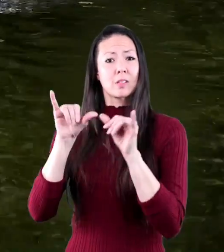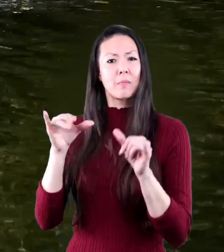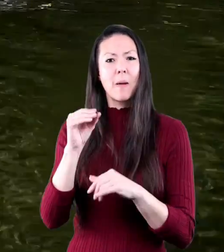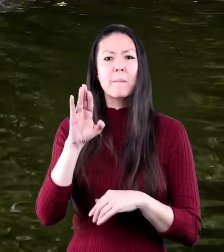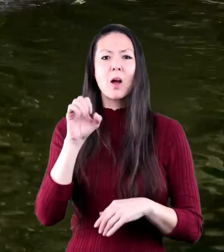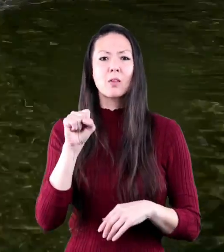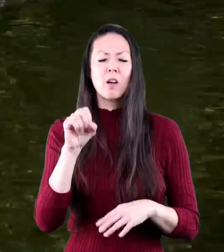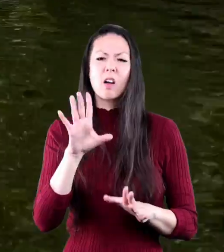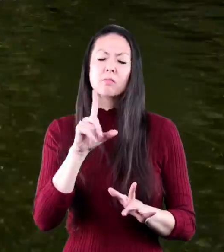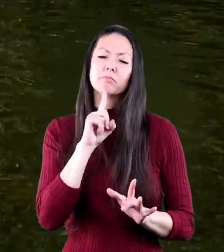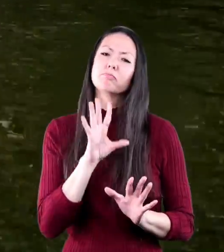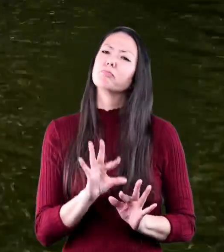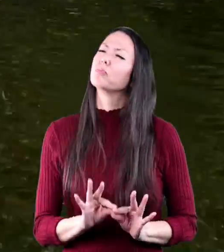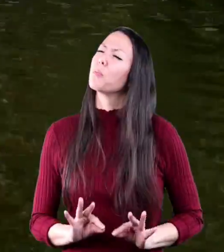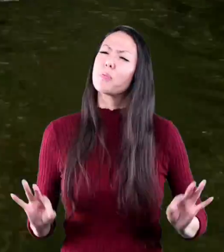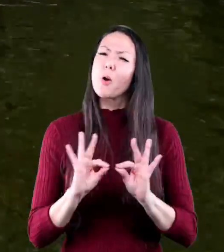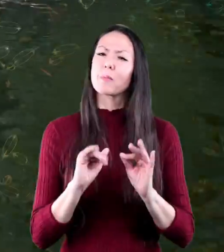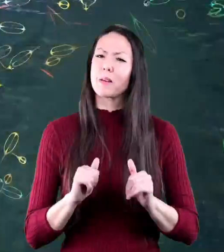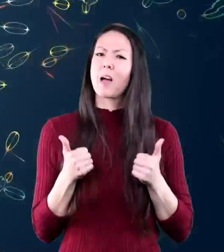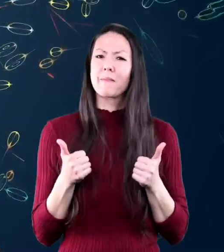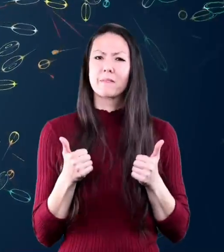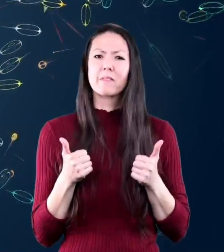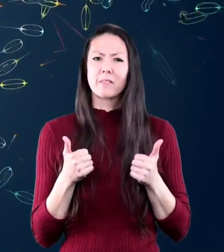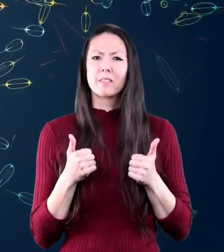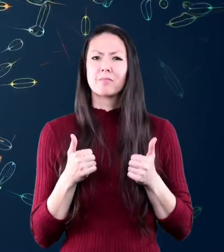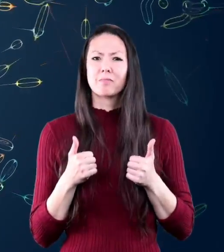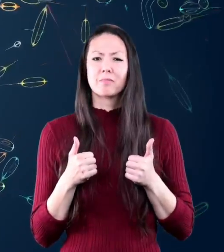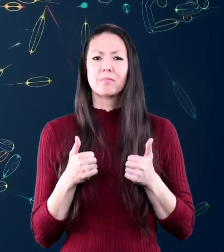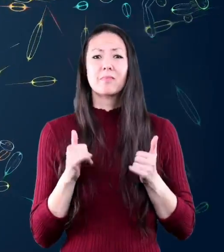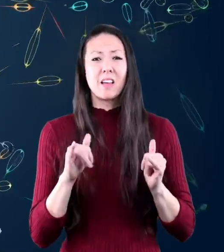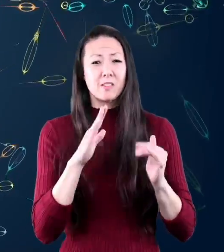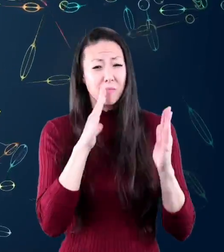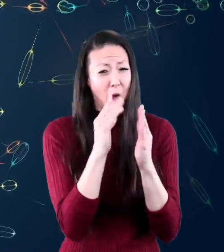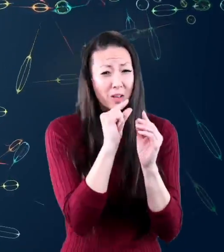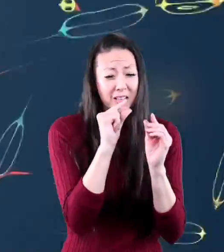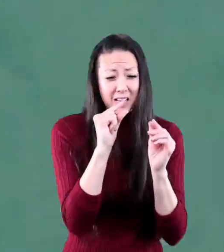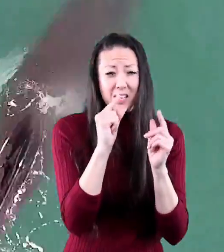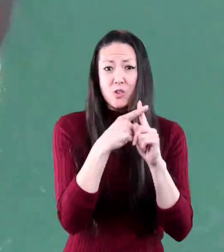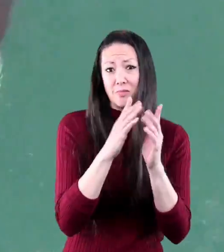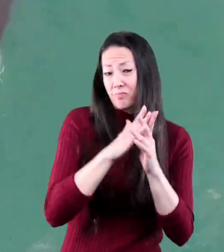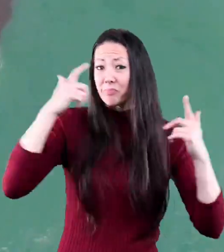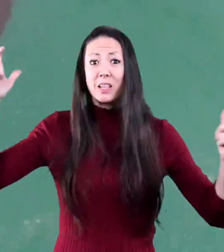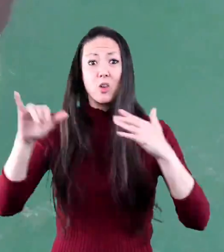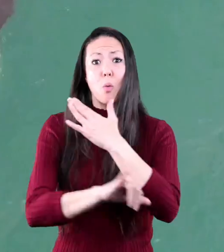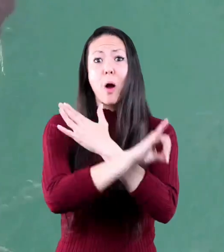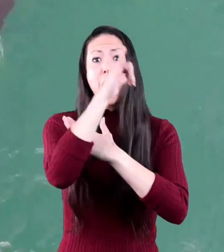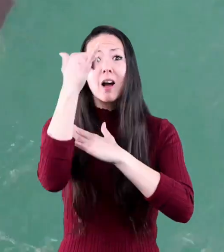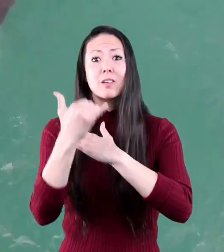biomes are essential for all life from the smallest single-celled microbe to a giant blue whale